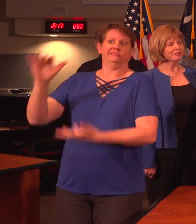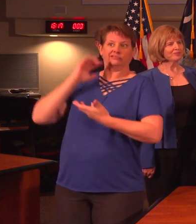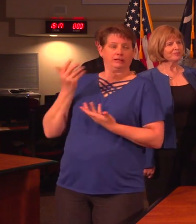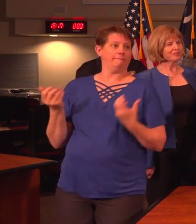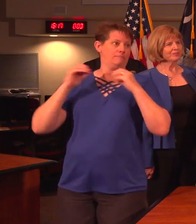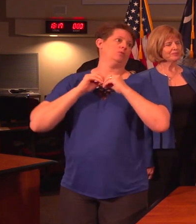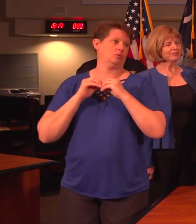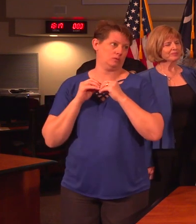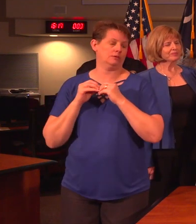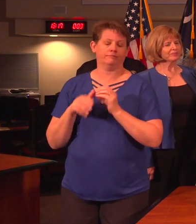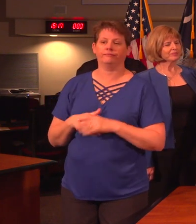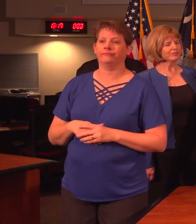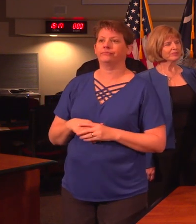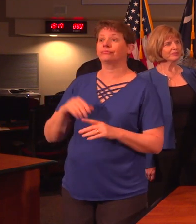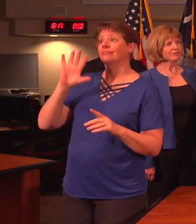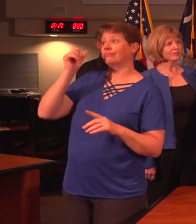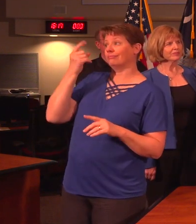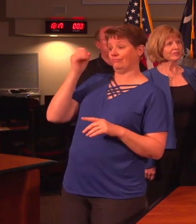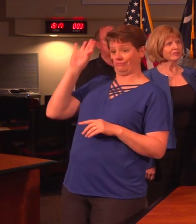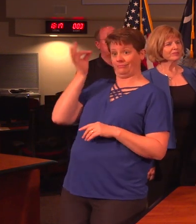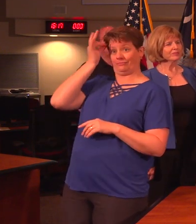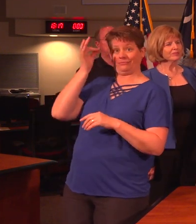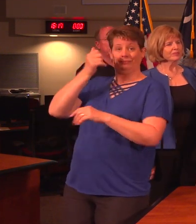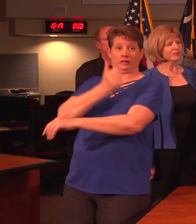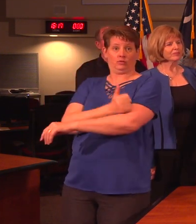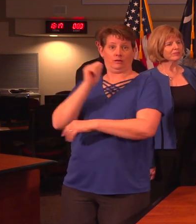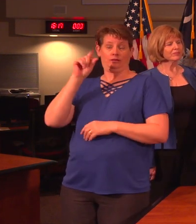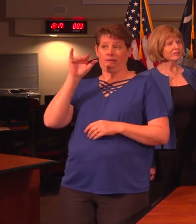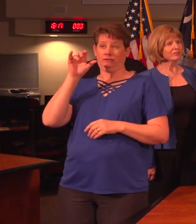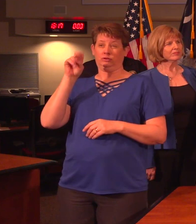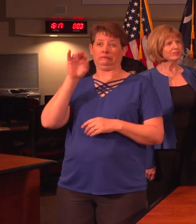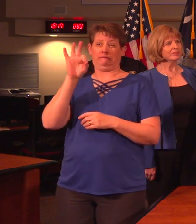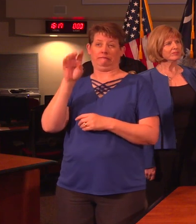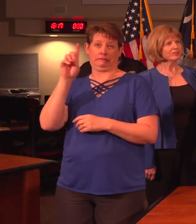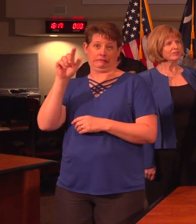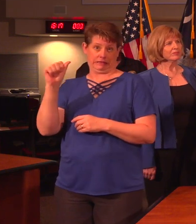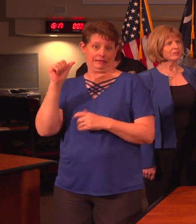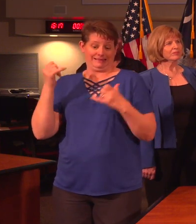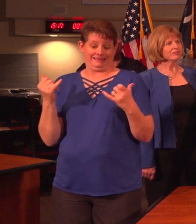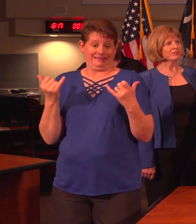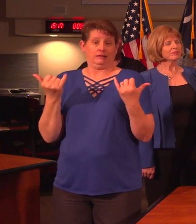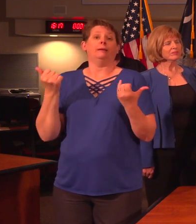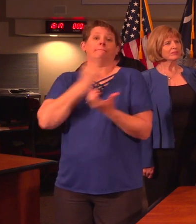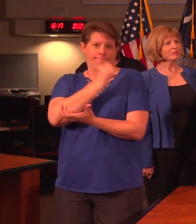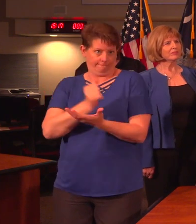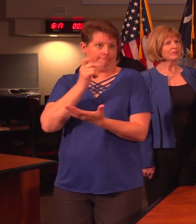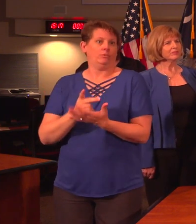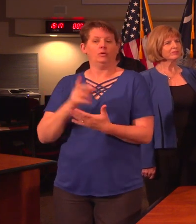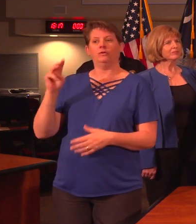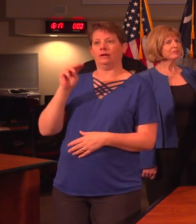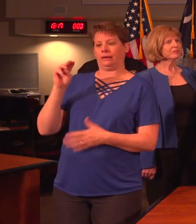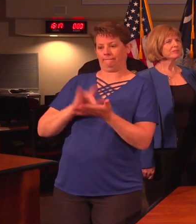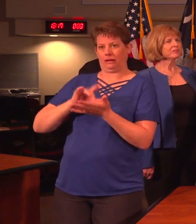In addition, the Federal Drug Administration has today approved the Medical University of South Carolina